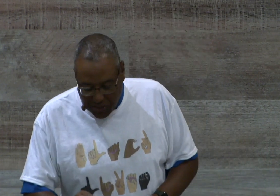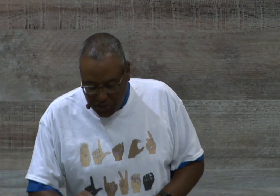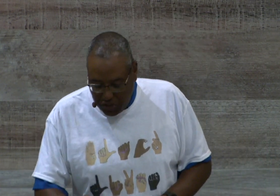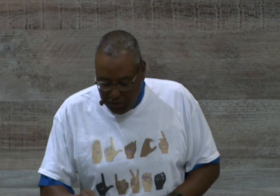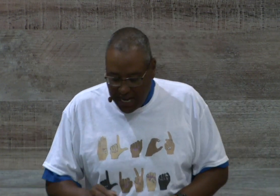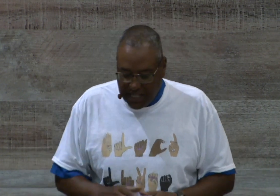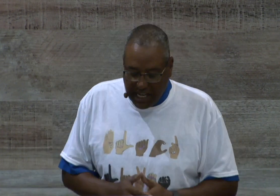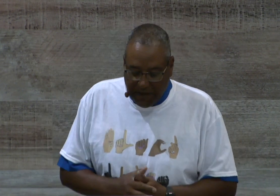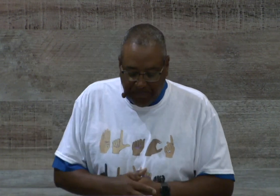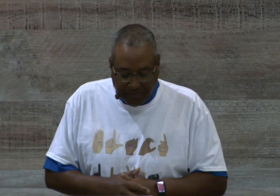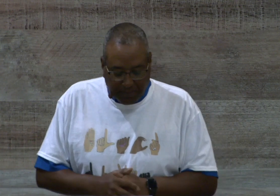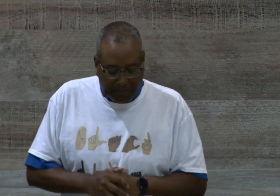2, 19,